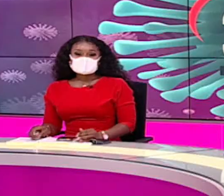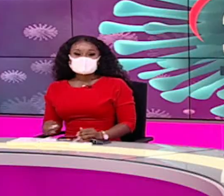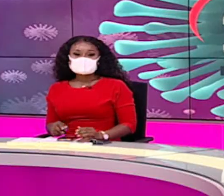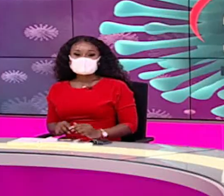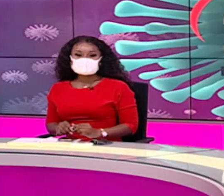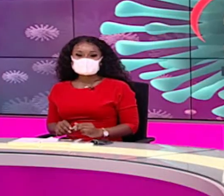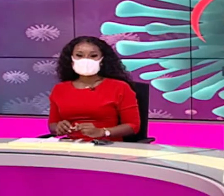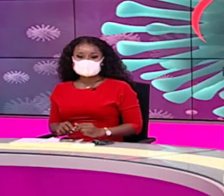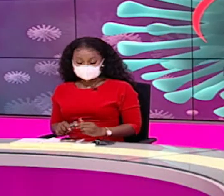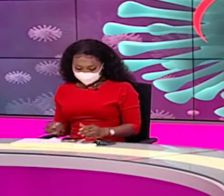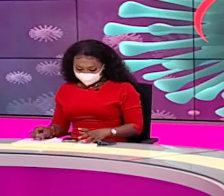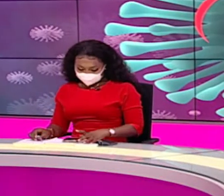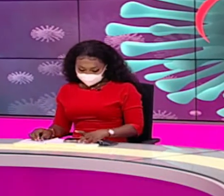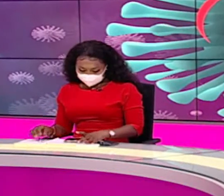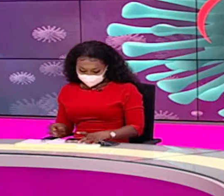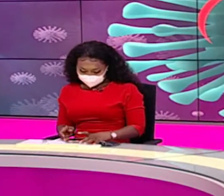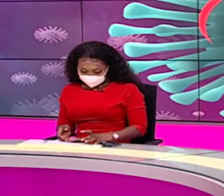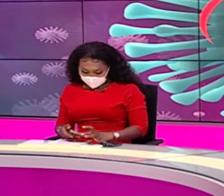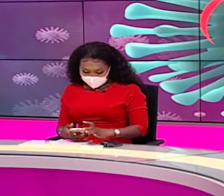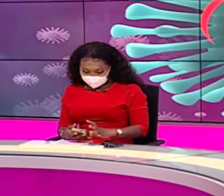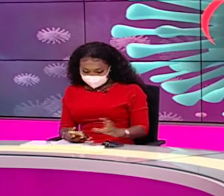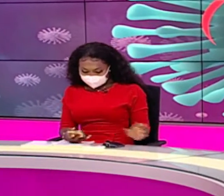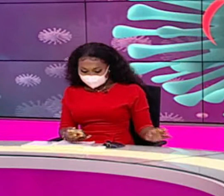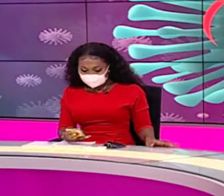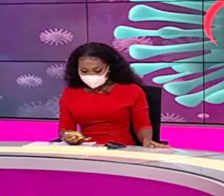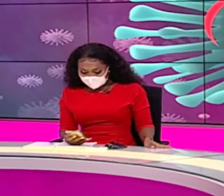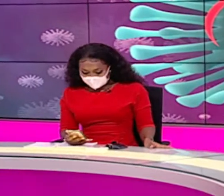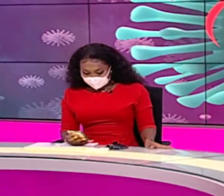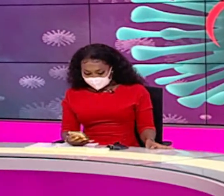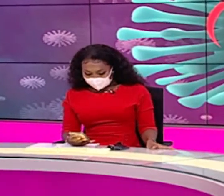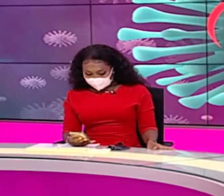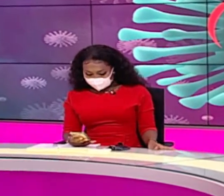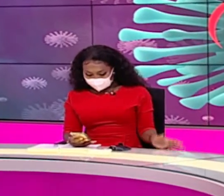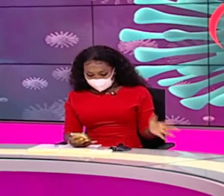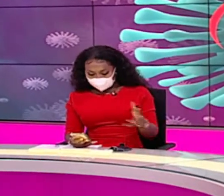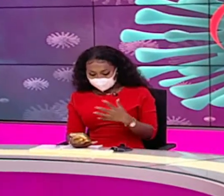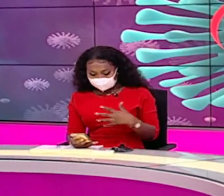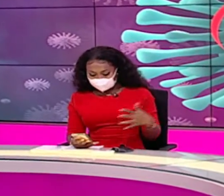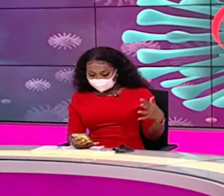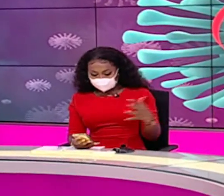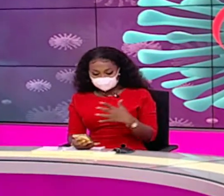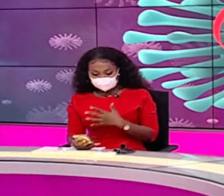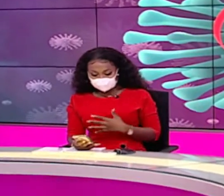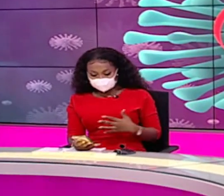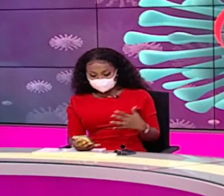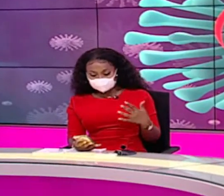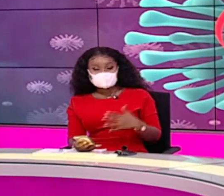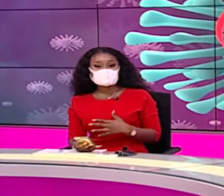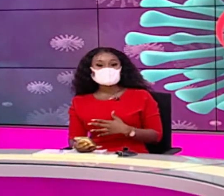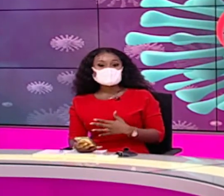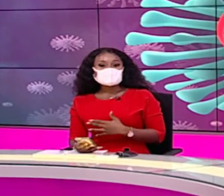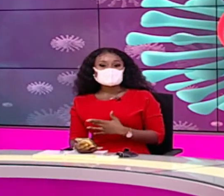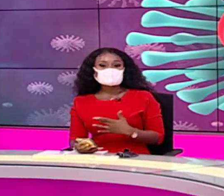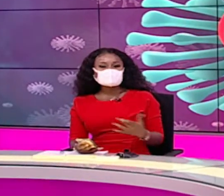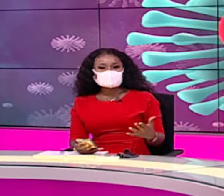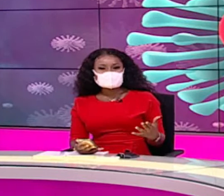Welcome back to COVID-19 360. And there's an app that compiles information from